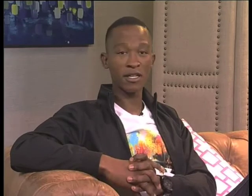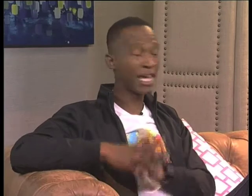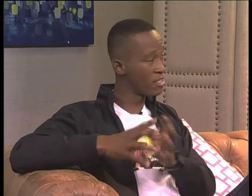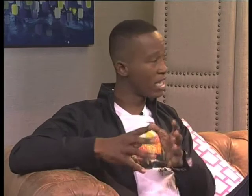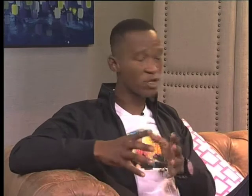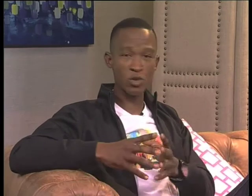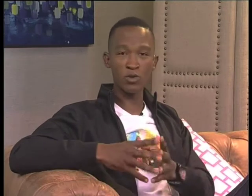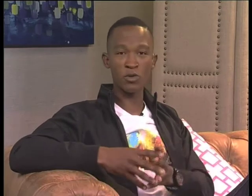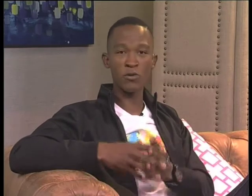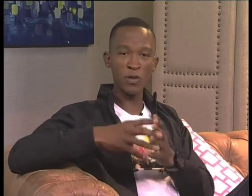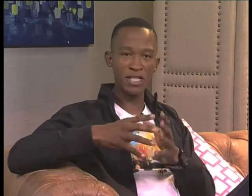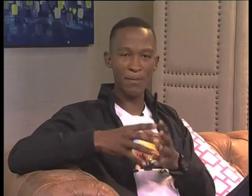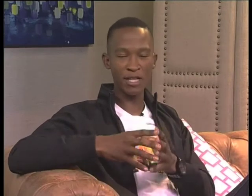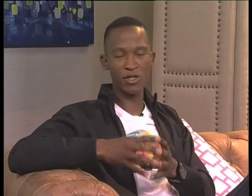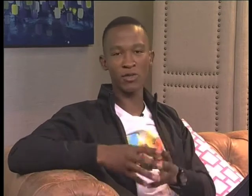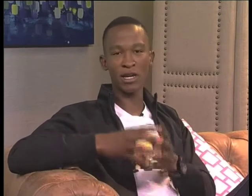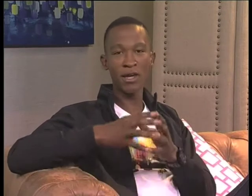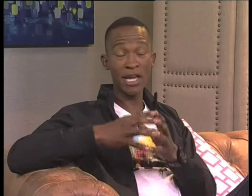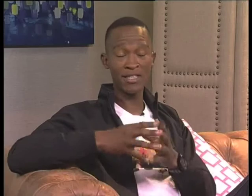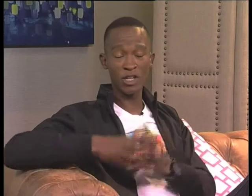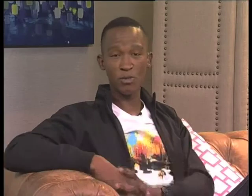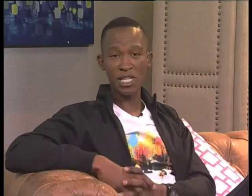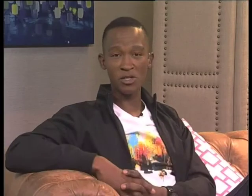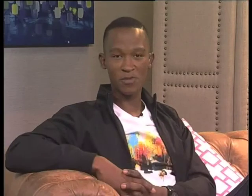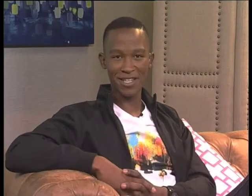kids in the school to fully tap into their intellectual potential. Take a look.